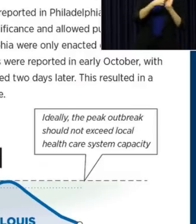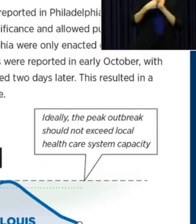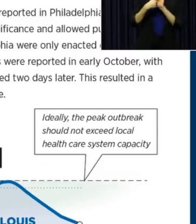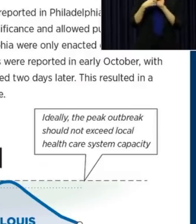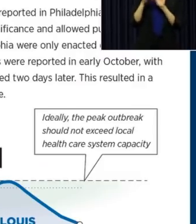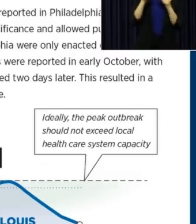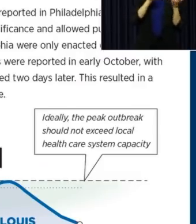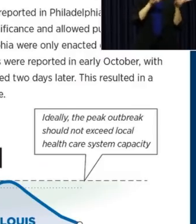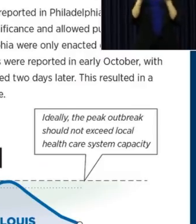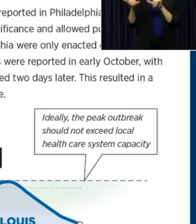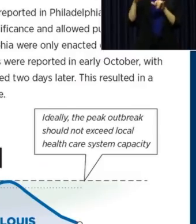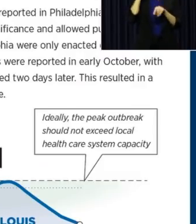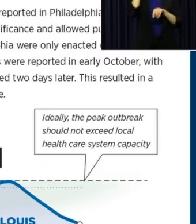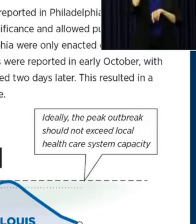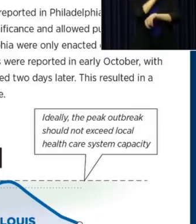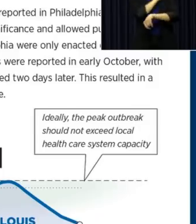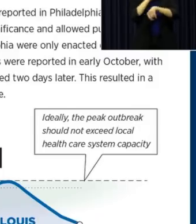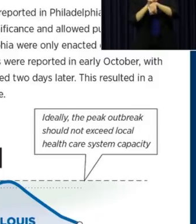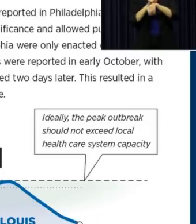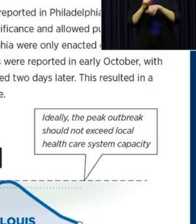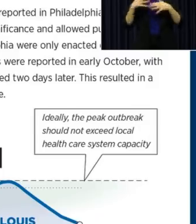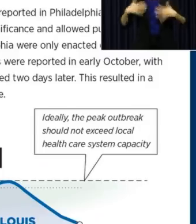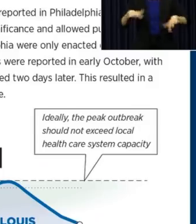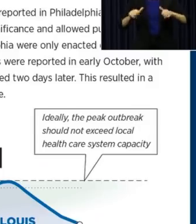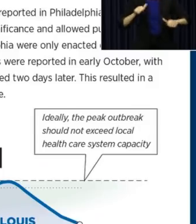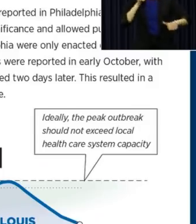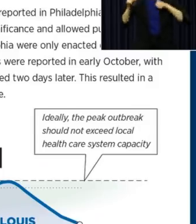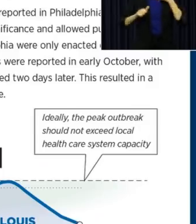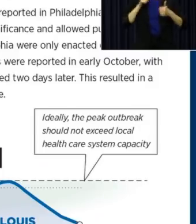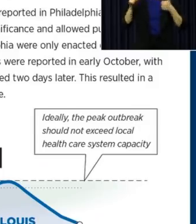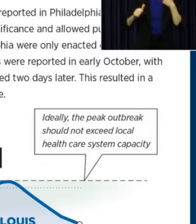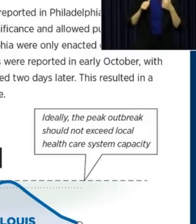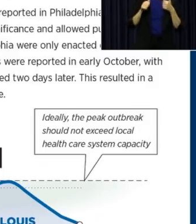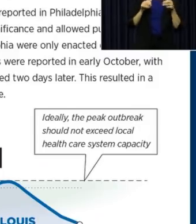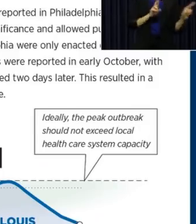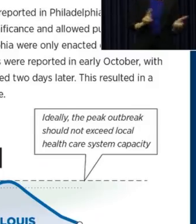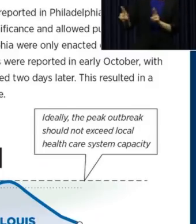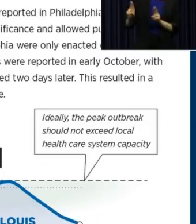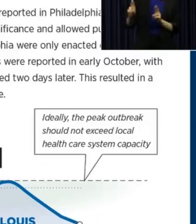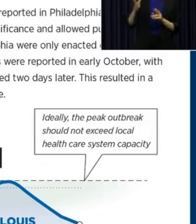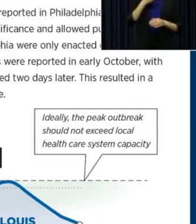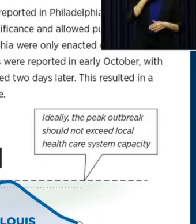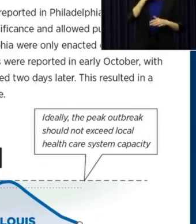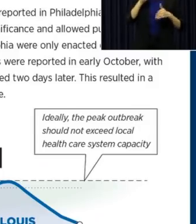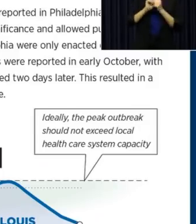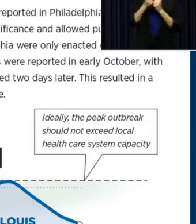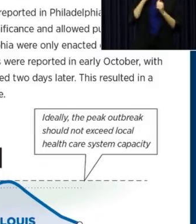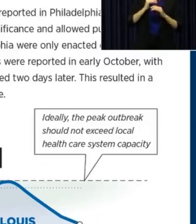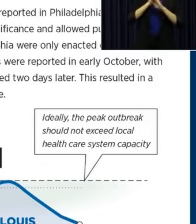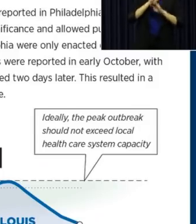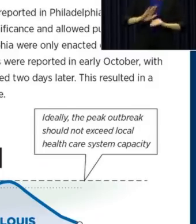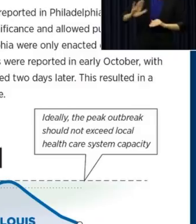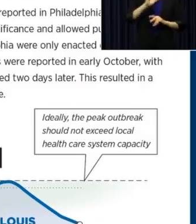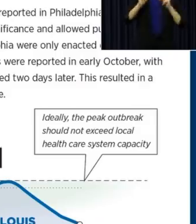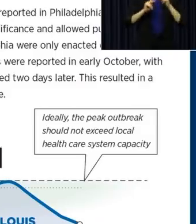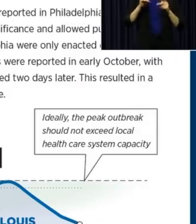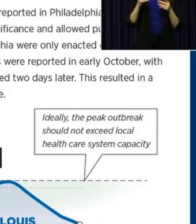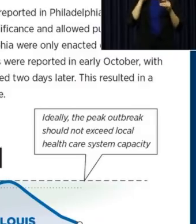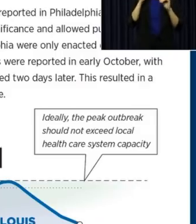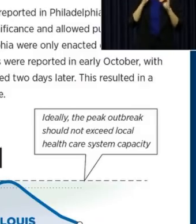see in St. Louis is aggressive steps that better protected their people. So, we want to be a lot